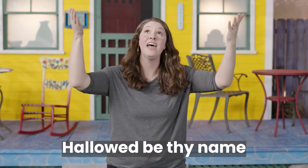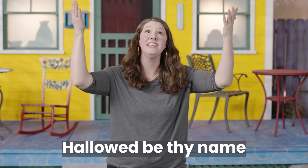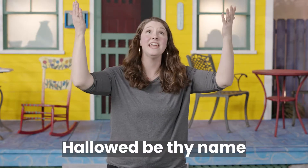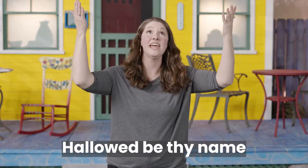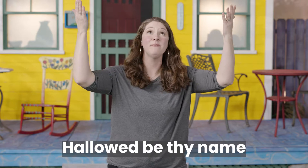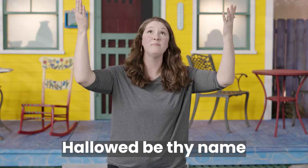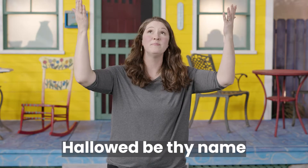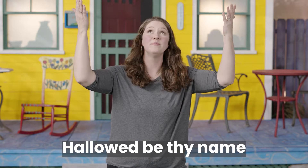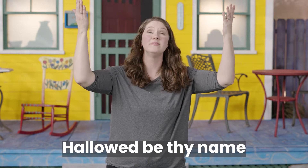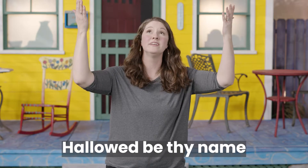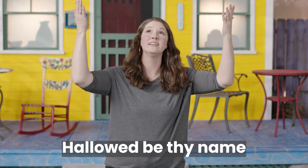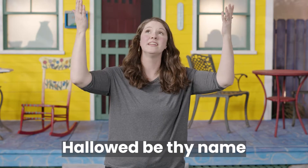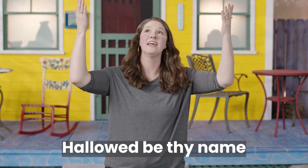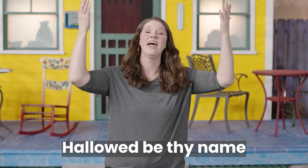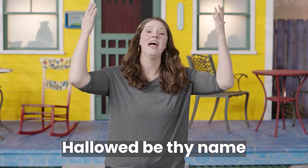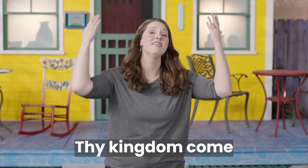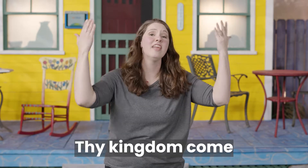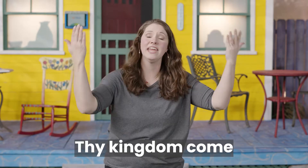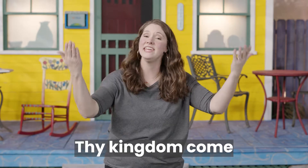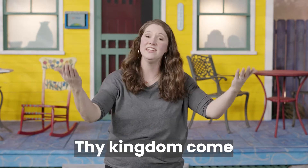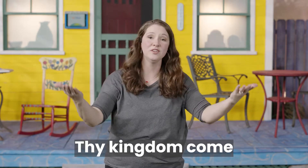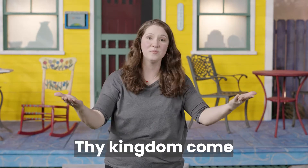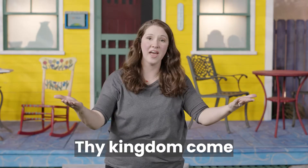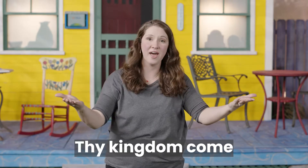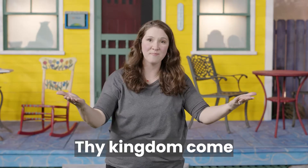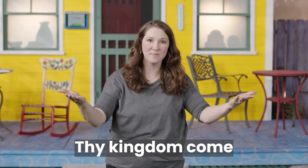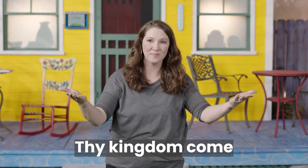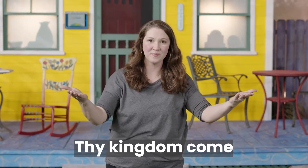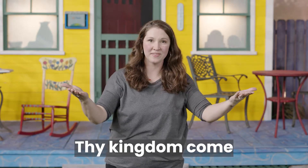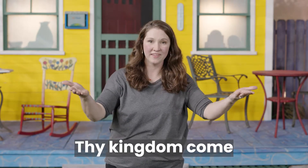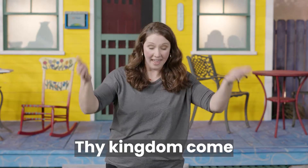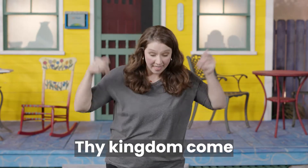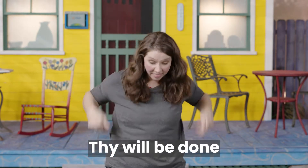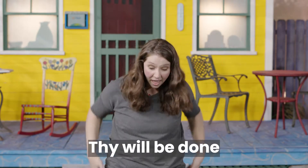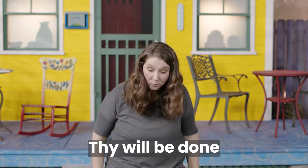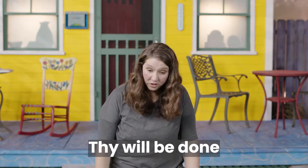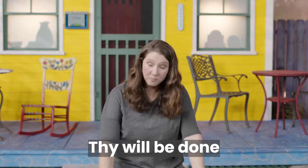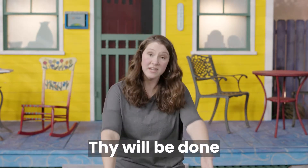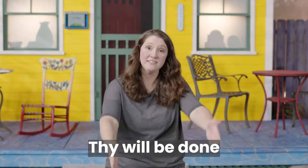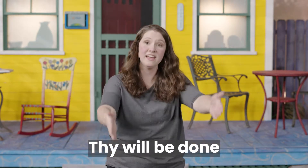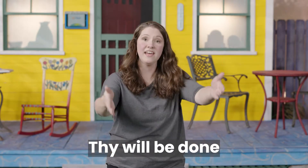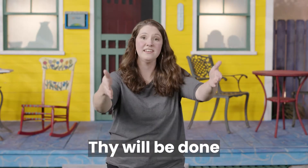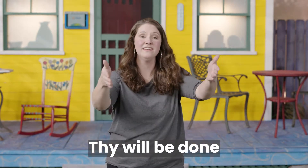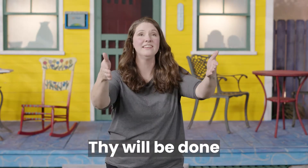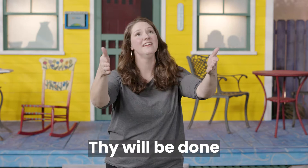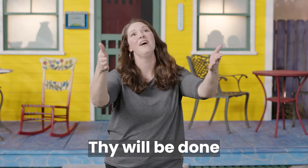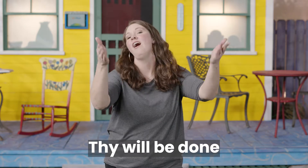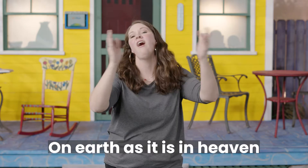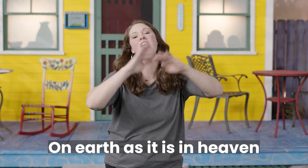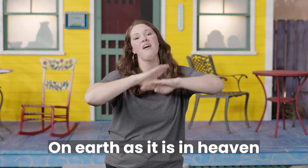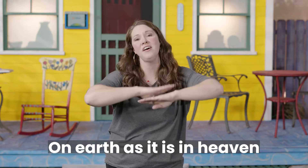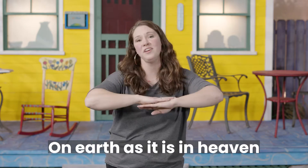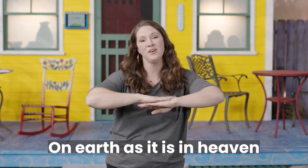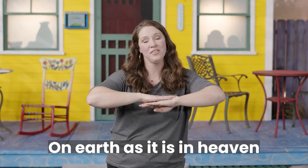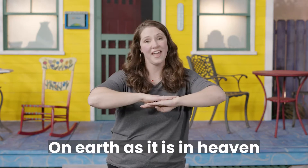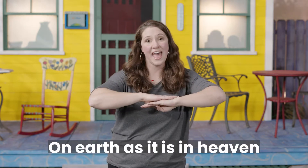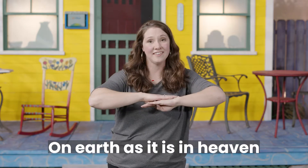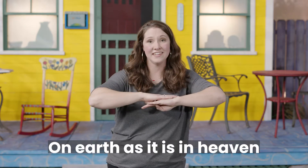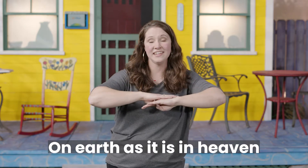name. Thy kingdom come, thy will be done, on earth as it